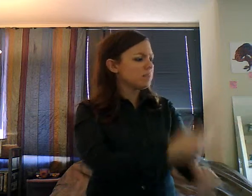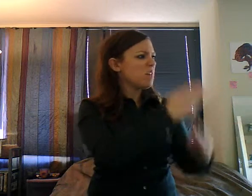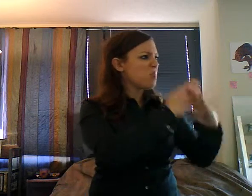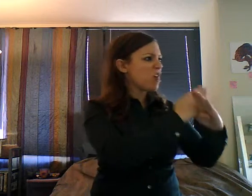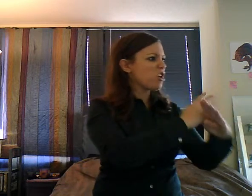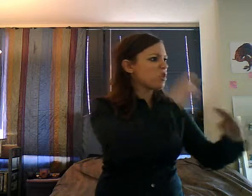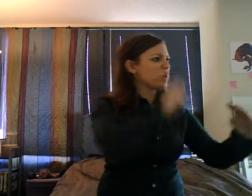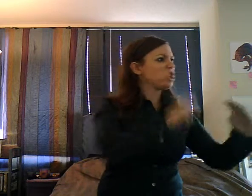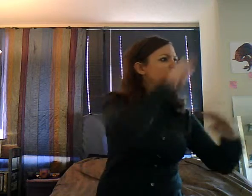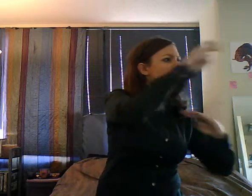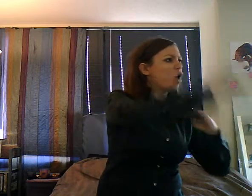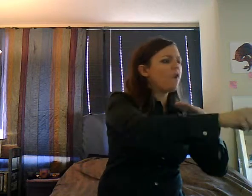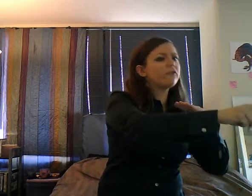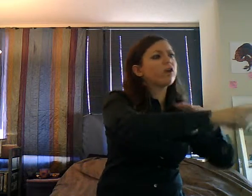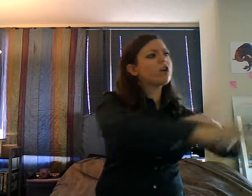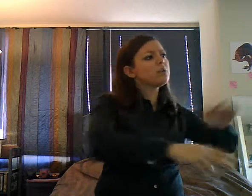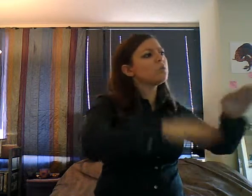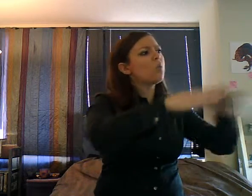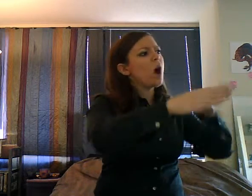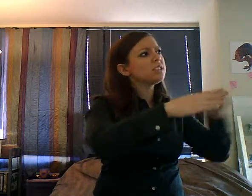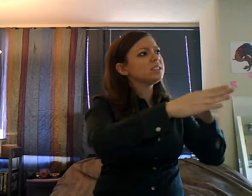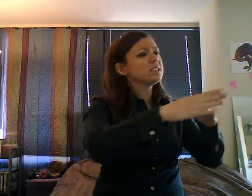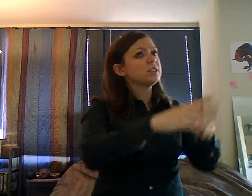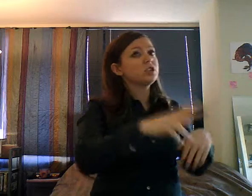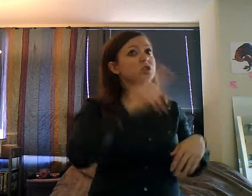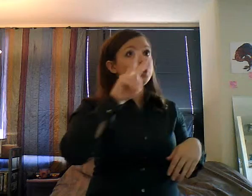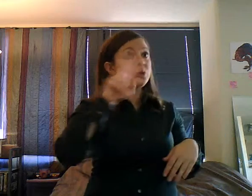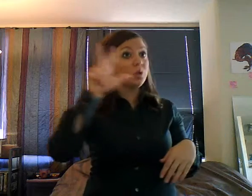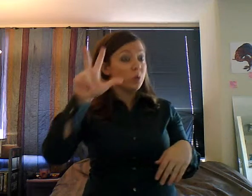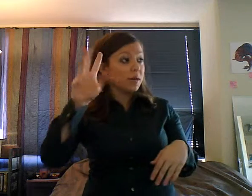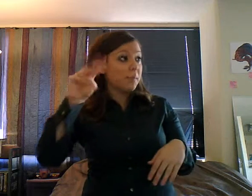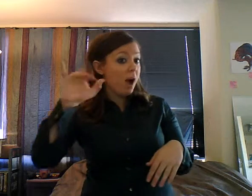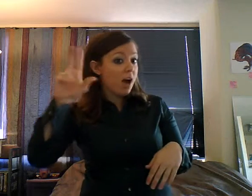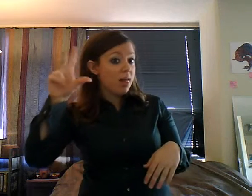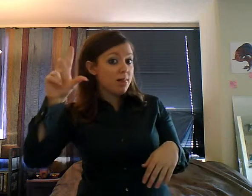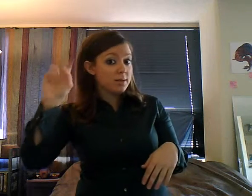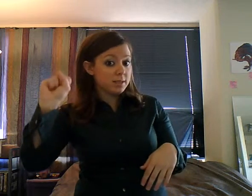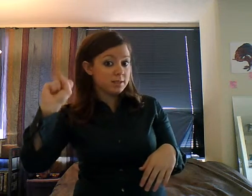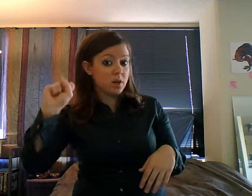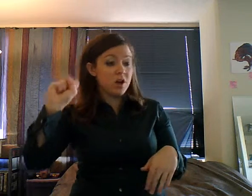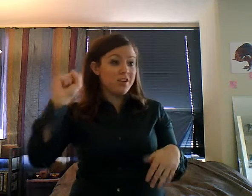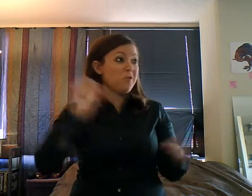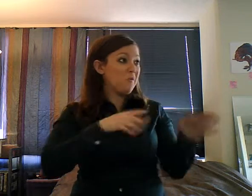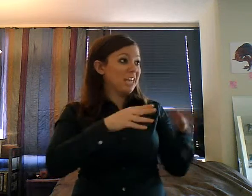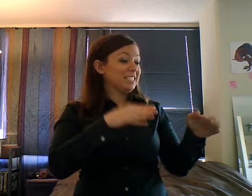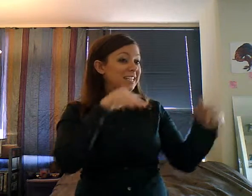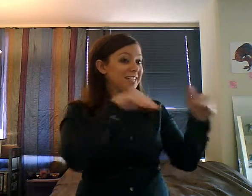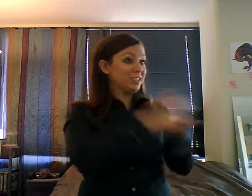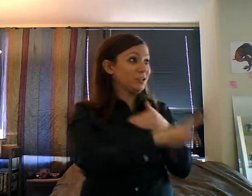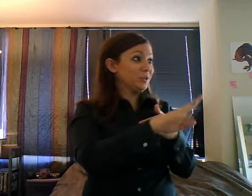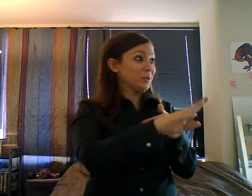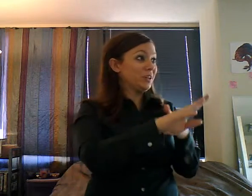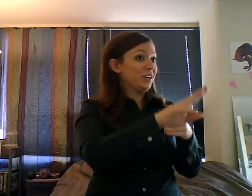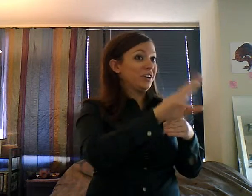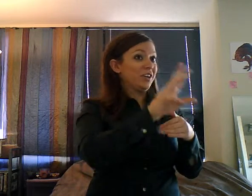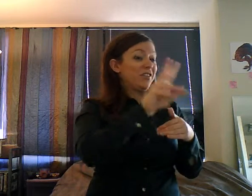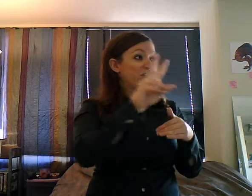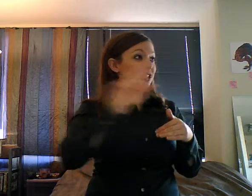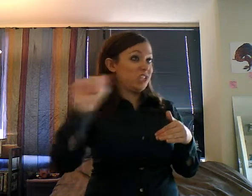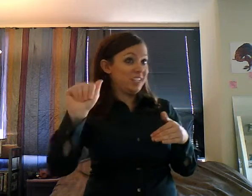for about two or three miles. We actually walked into Virginia, and it was actually the 395, which I guess is like, you